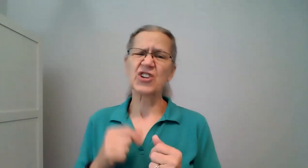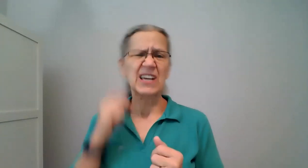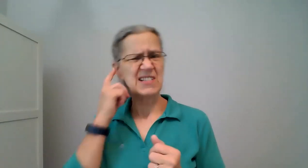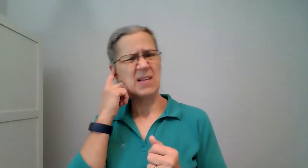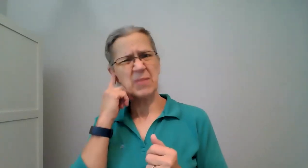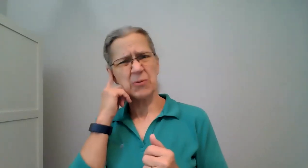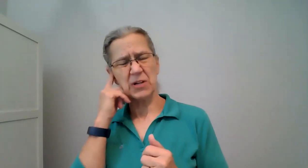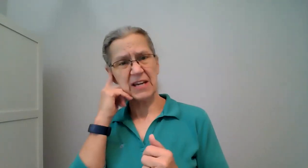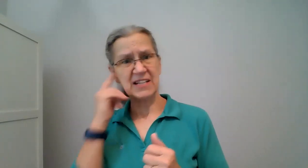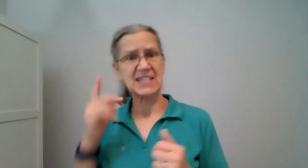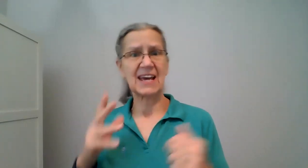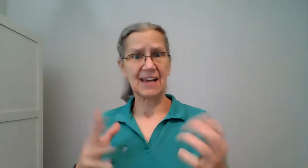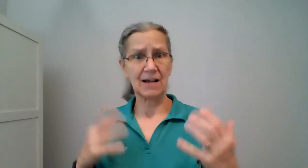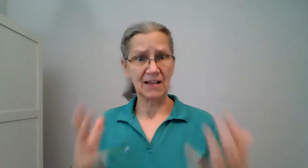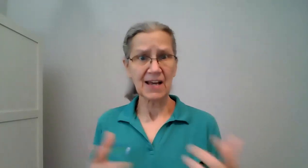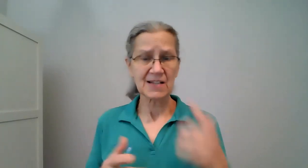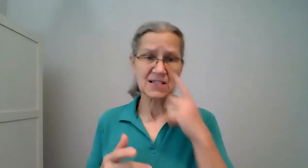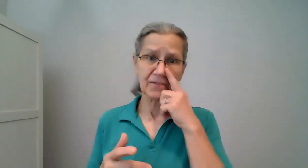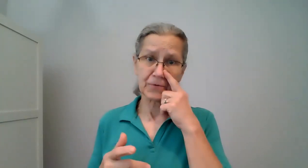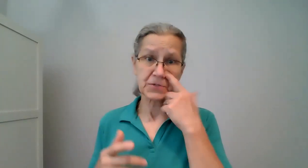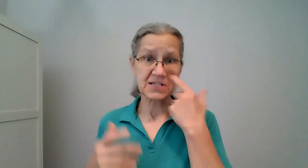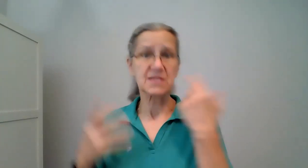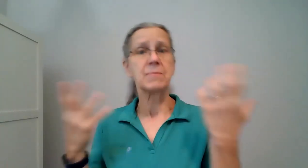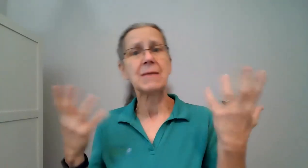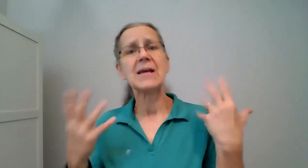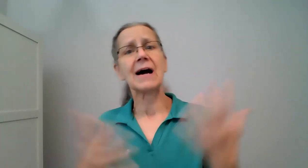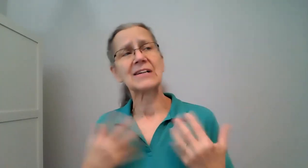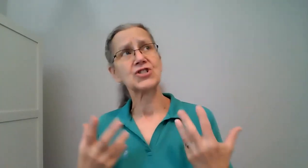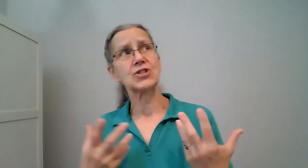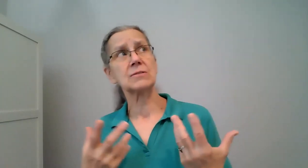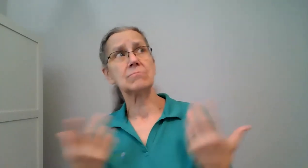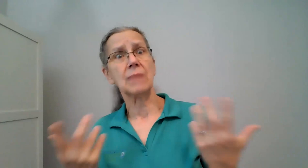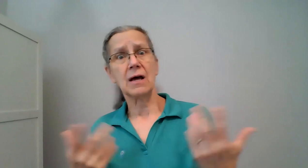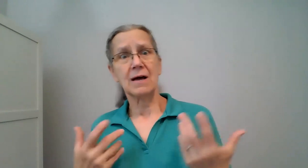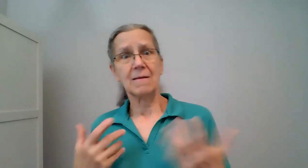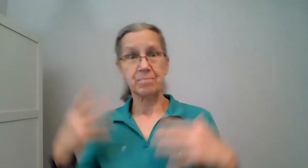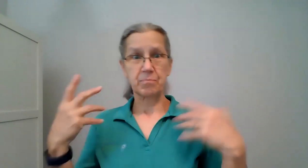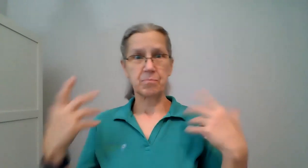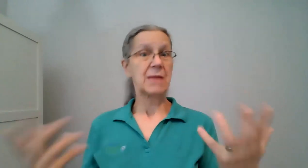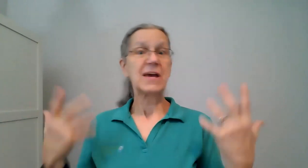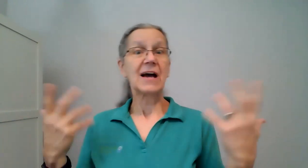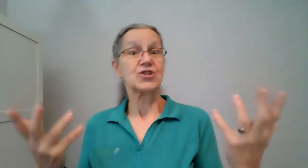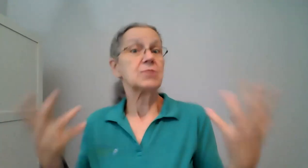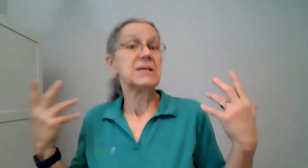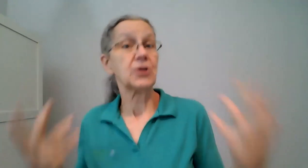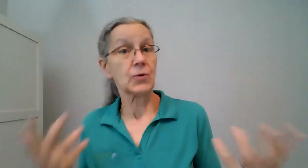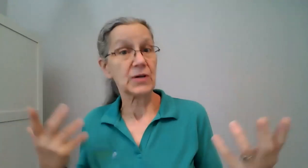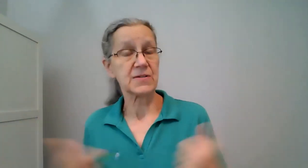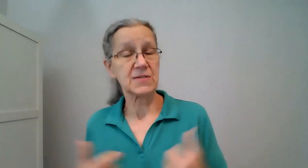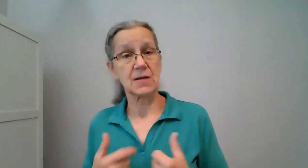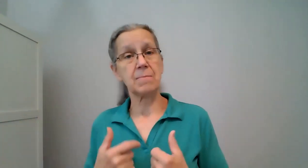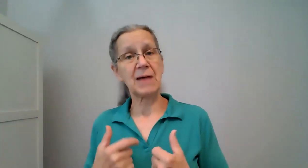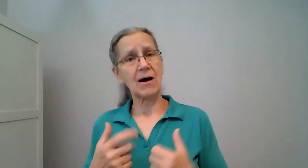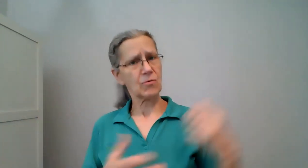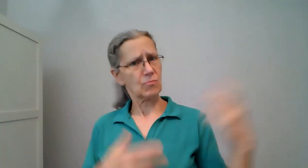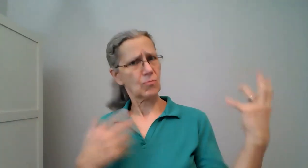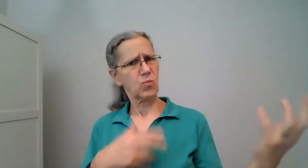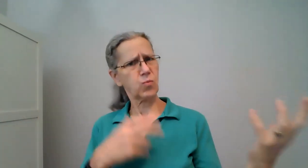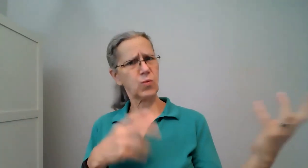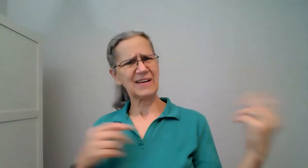look at something related to als versus maybe i should maybe i should be curious about what